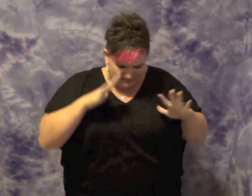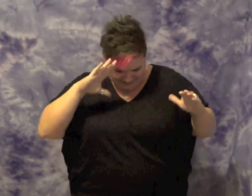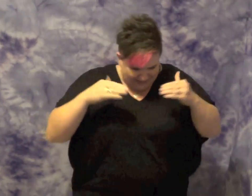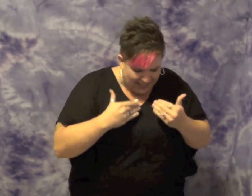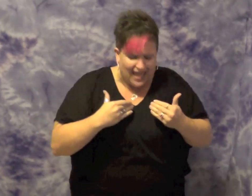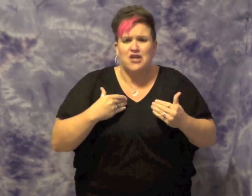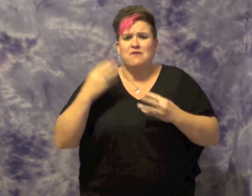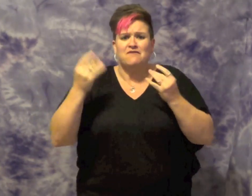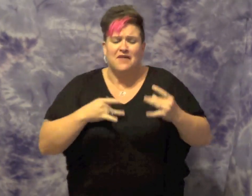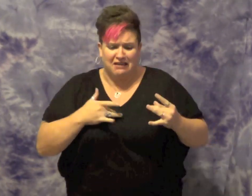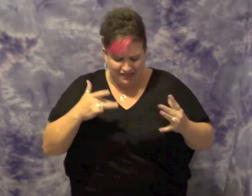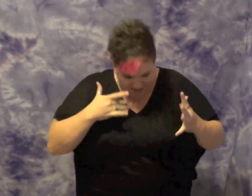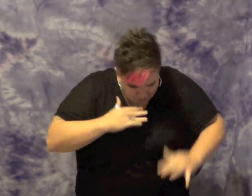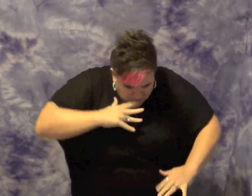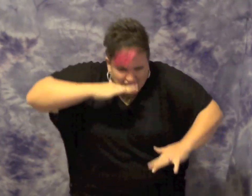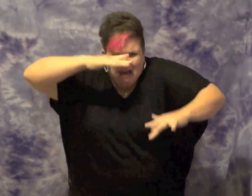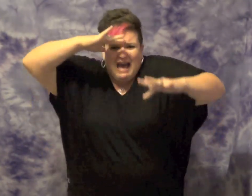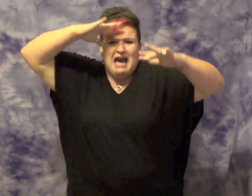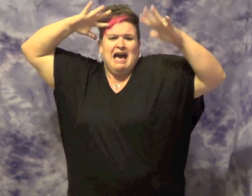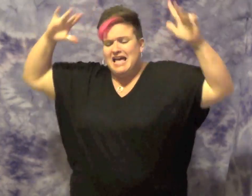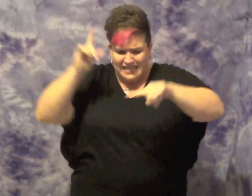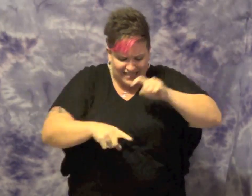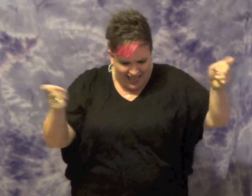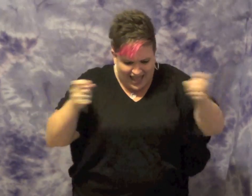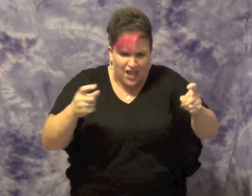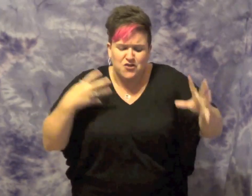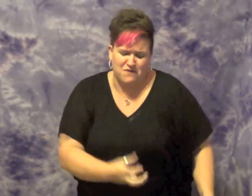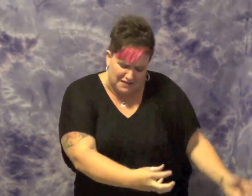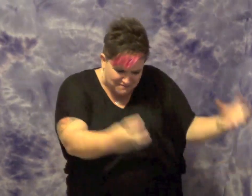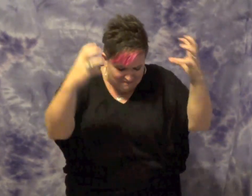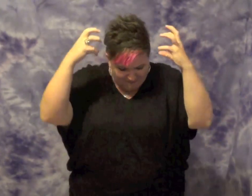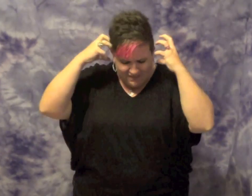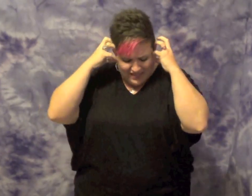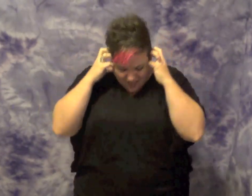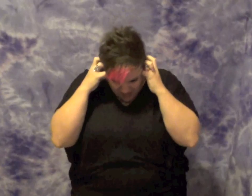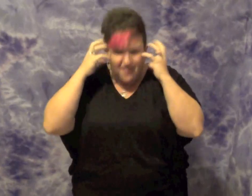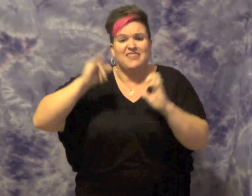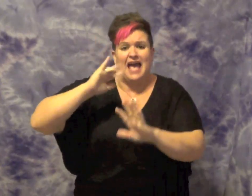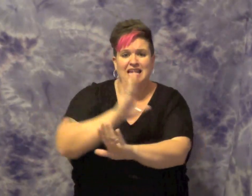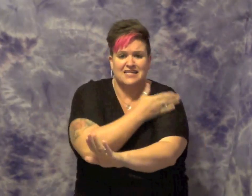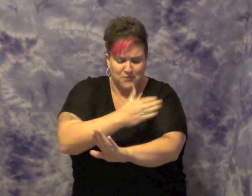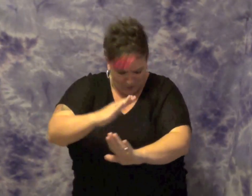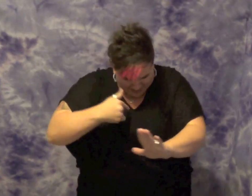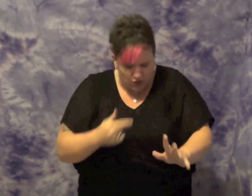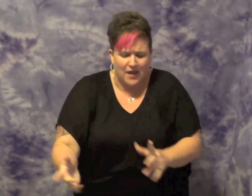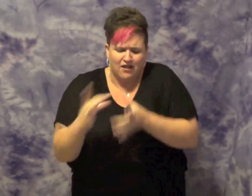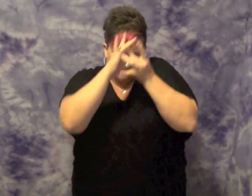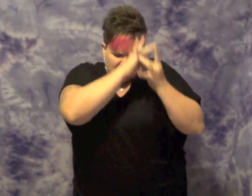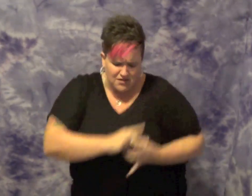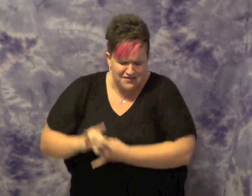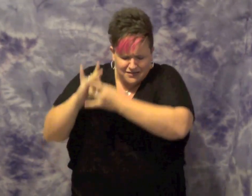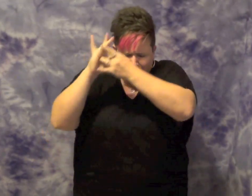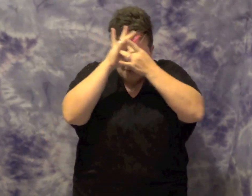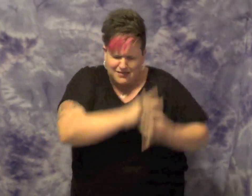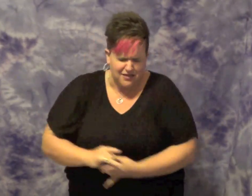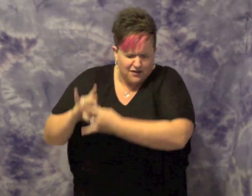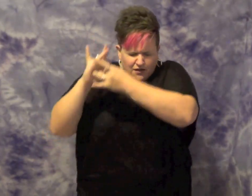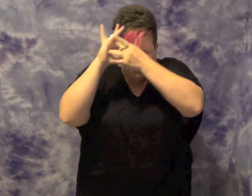of hopeless, soaking in misery. Headphones on, you link yourself with this energy. When you watch your mind and you're lost in a song. Be